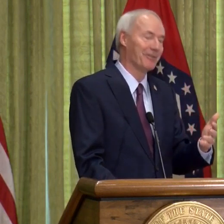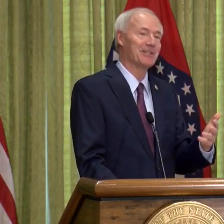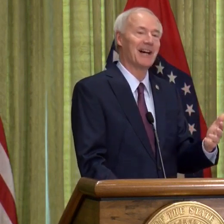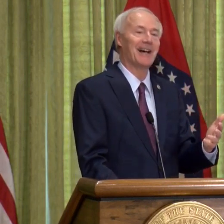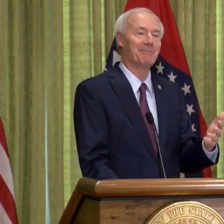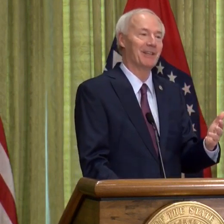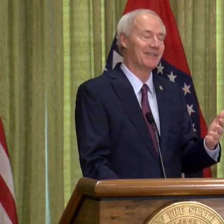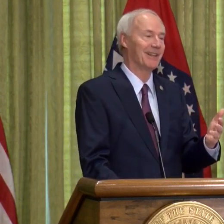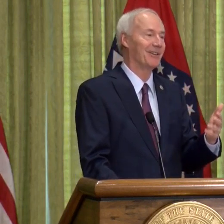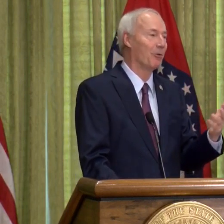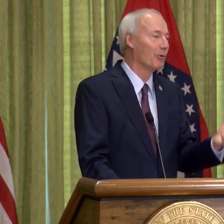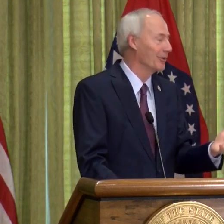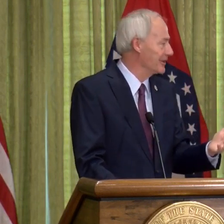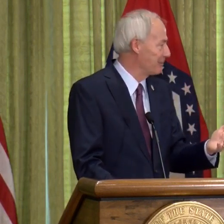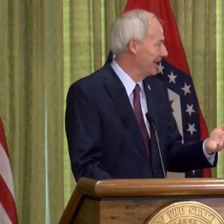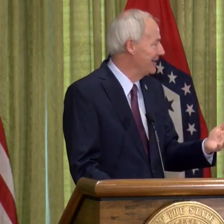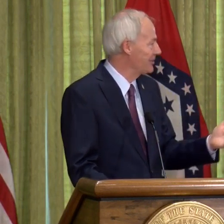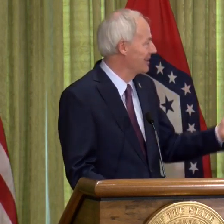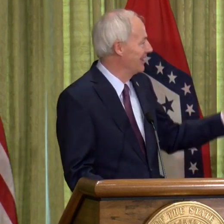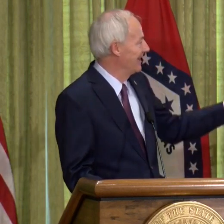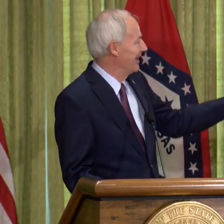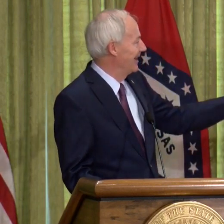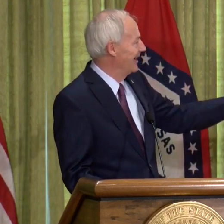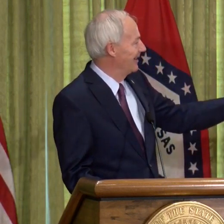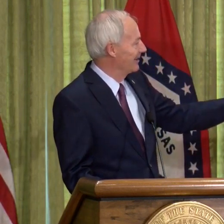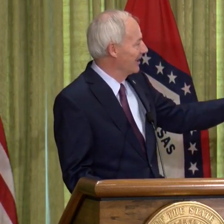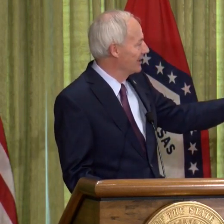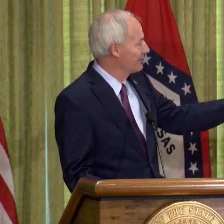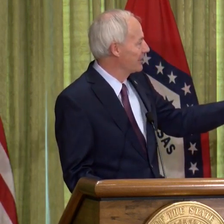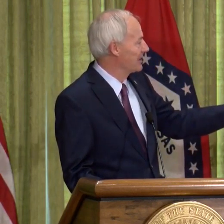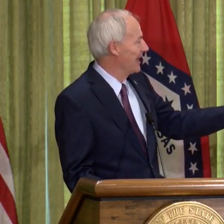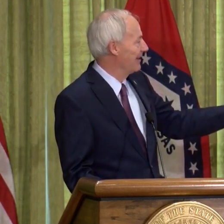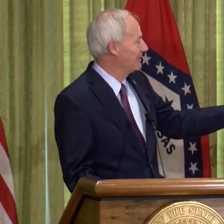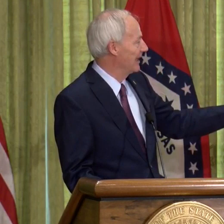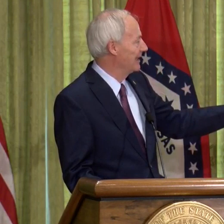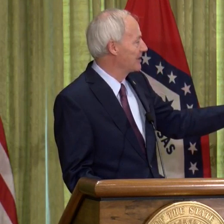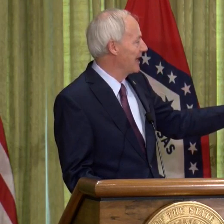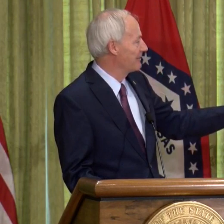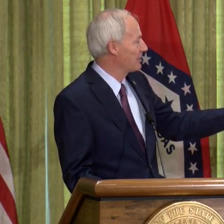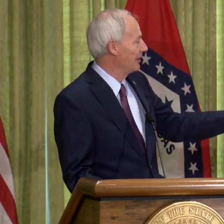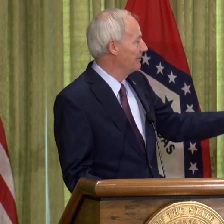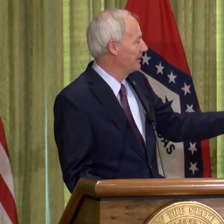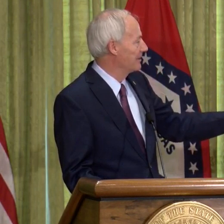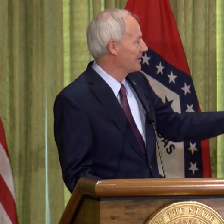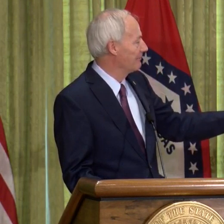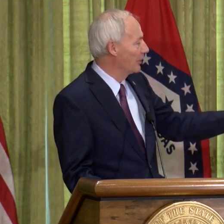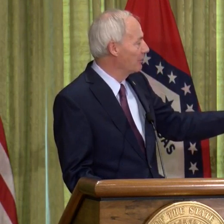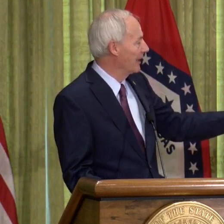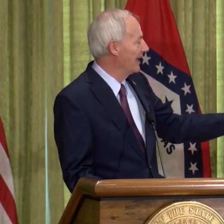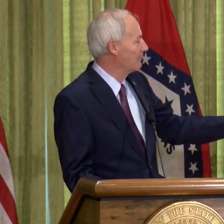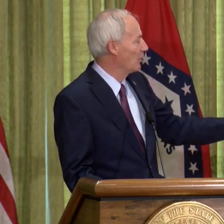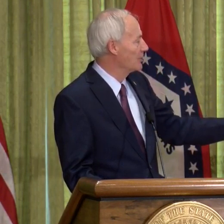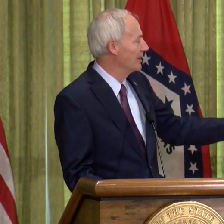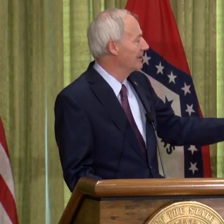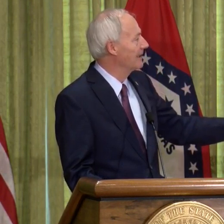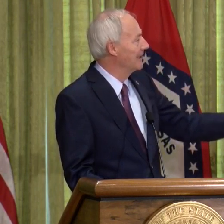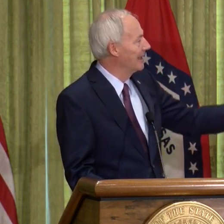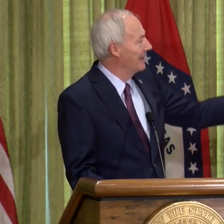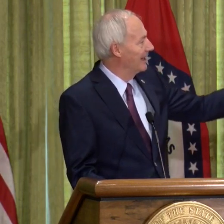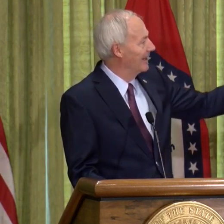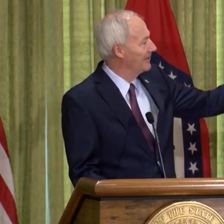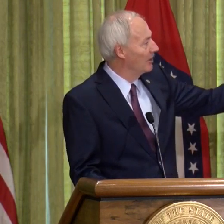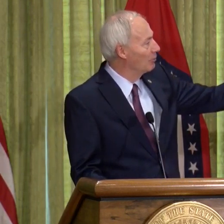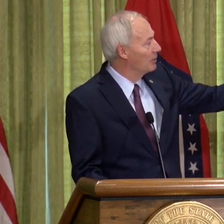the time that their order is placed. Gloves for staff. Daily staff screenings. Frequent hand washing.